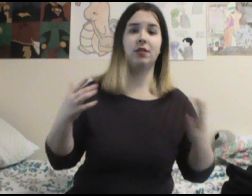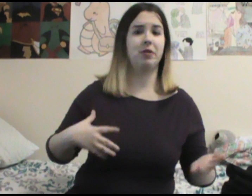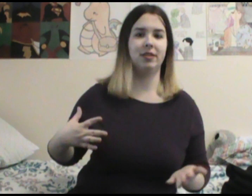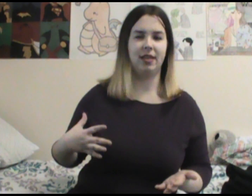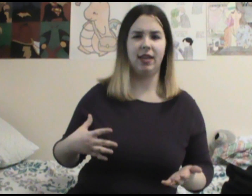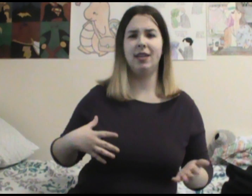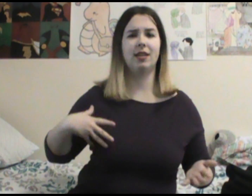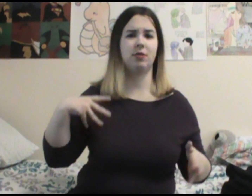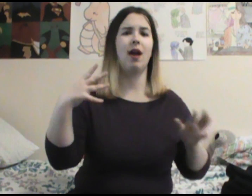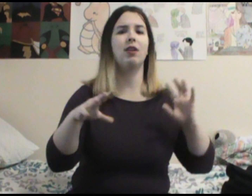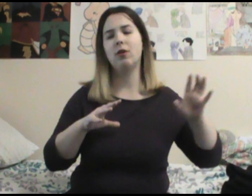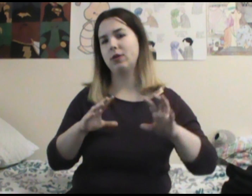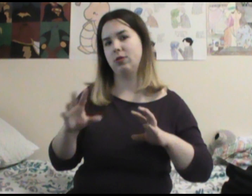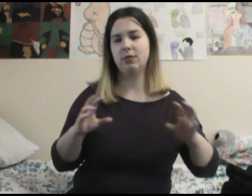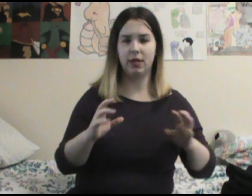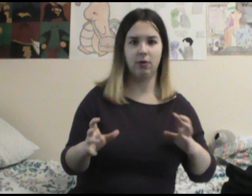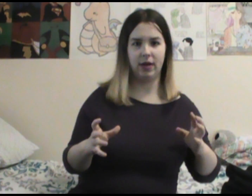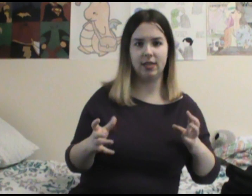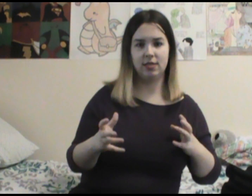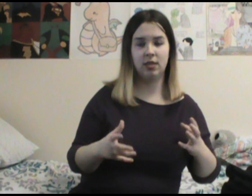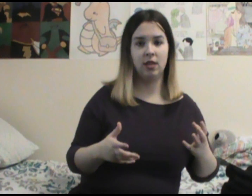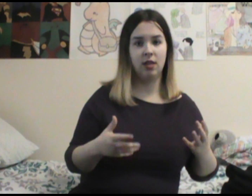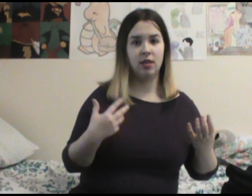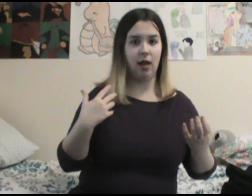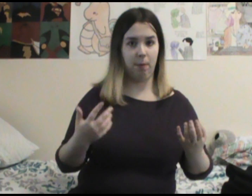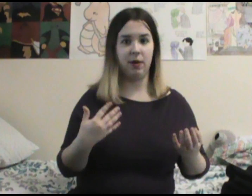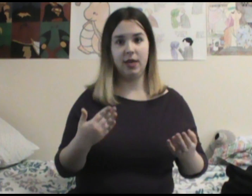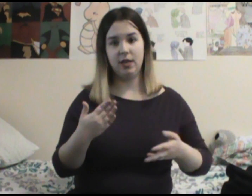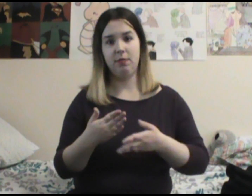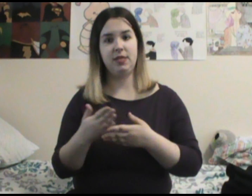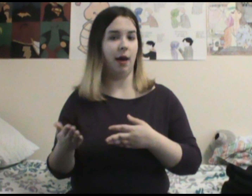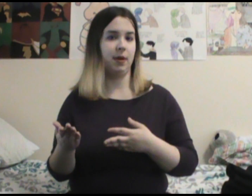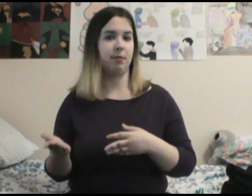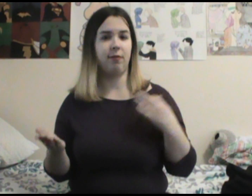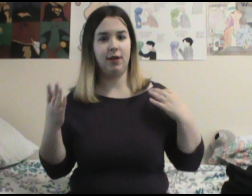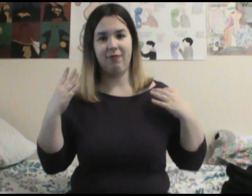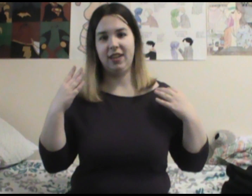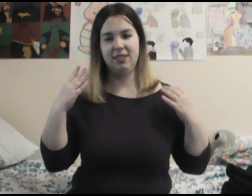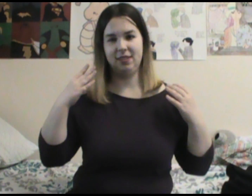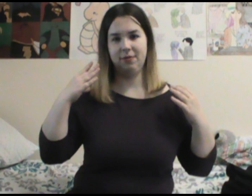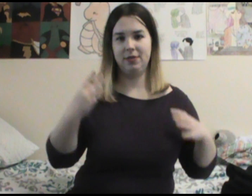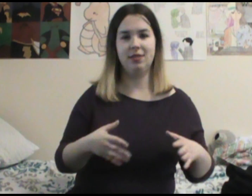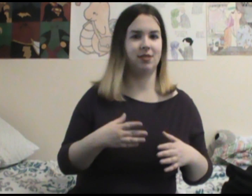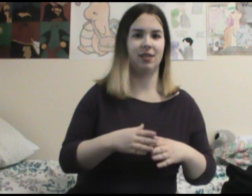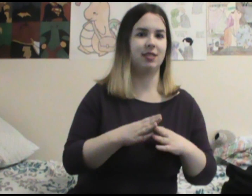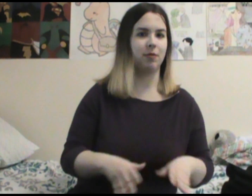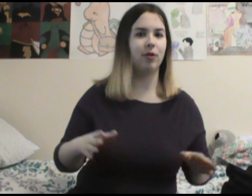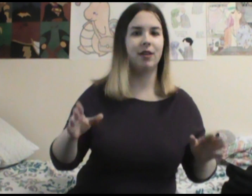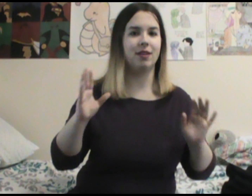destroy the city. He like tried to go and do some other ways that Barry ended up stopping before he finally was just like screwed and